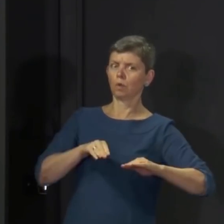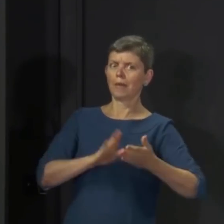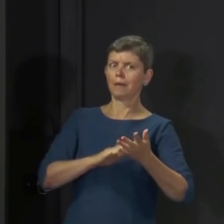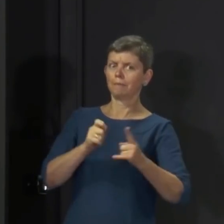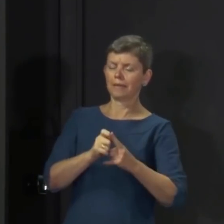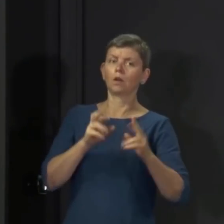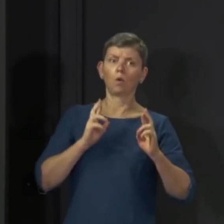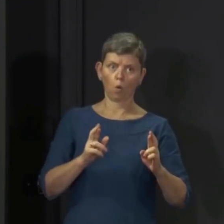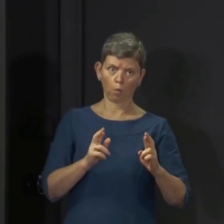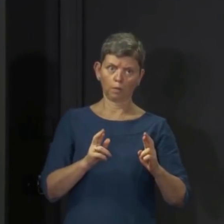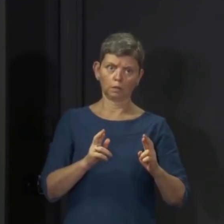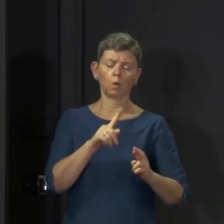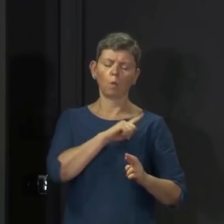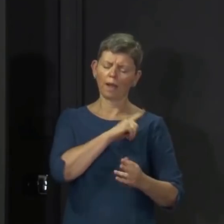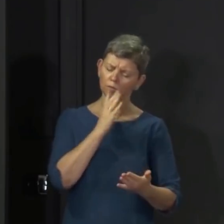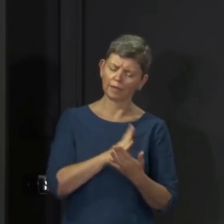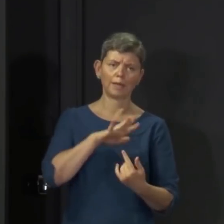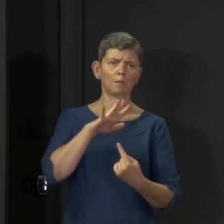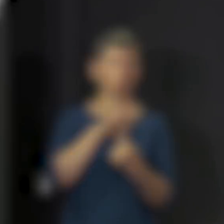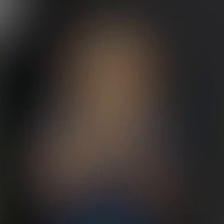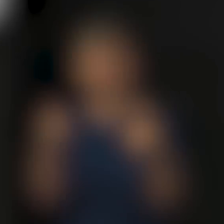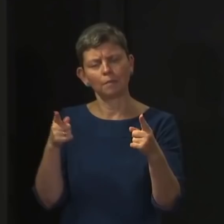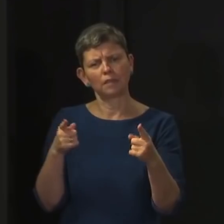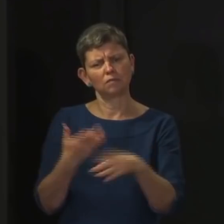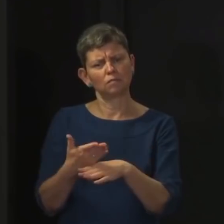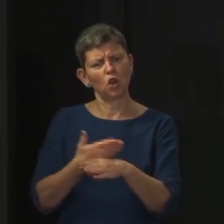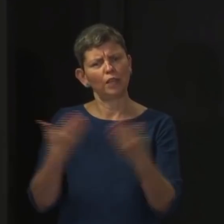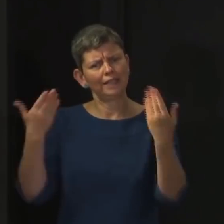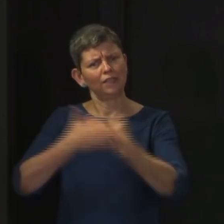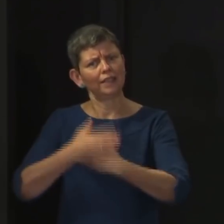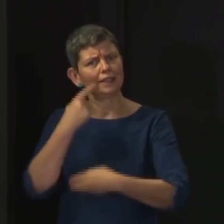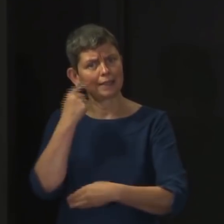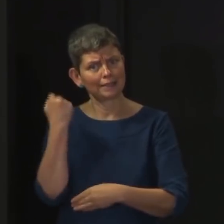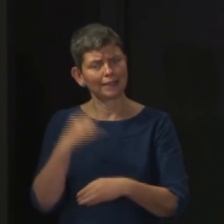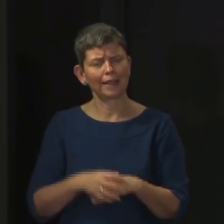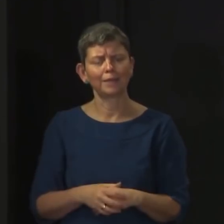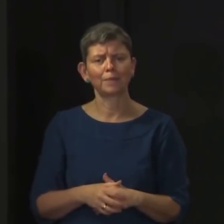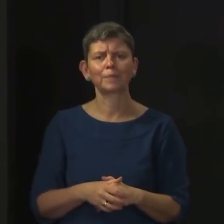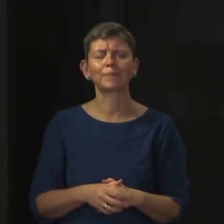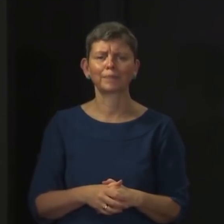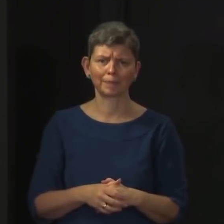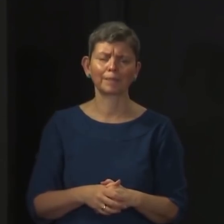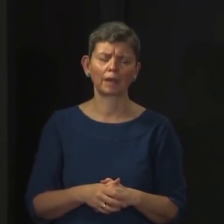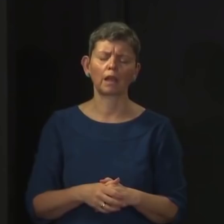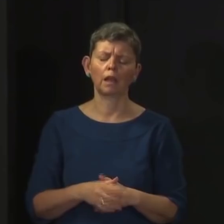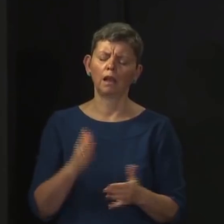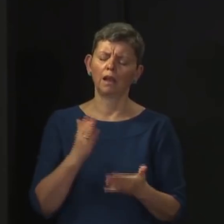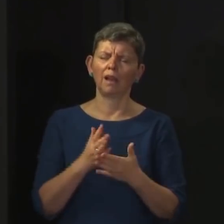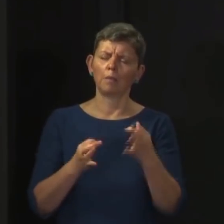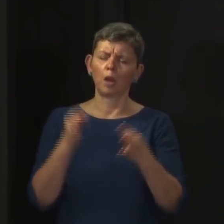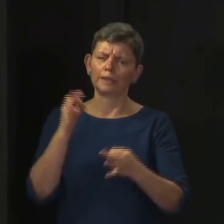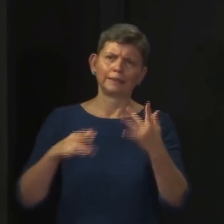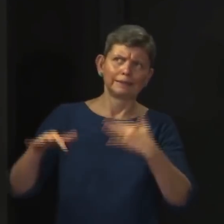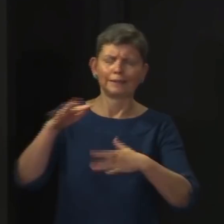of these vital public health messages. I know that politics kicks in on these things, but I think the SNP has